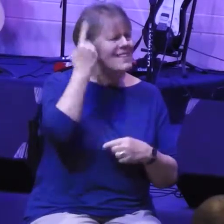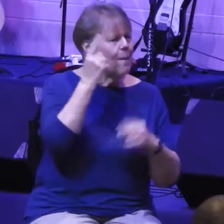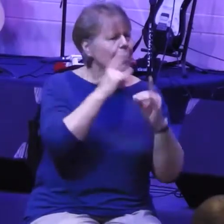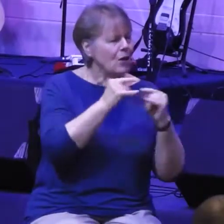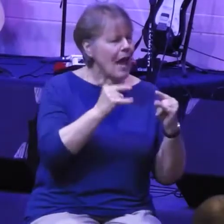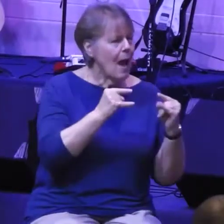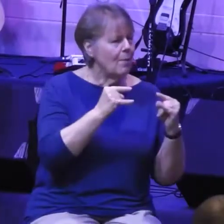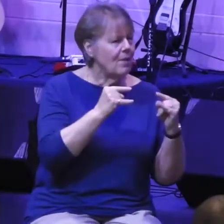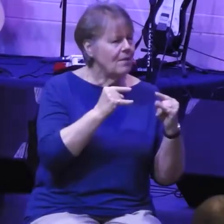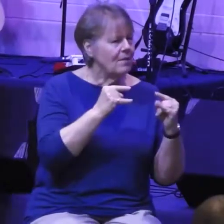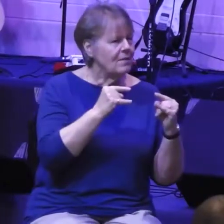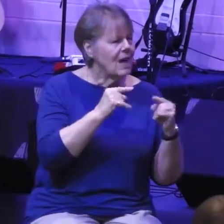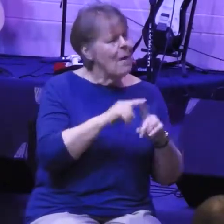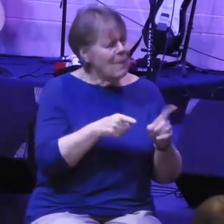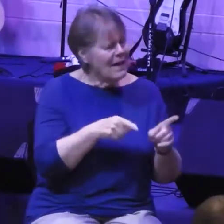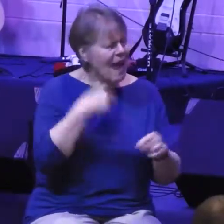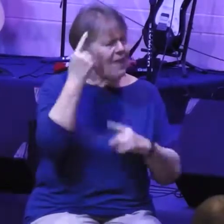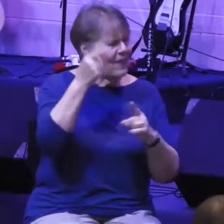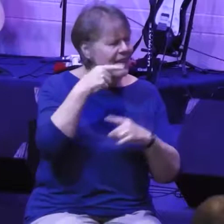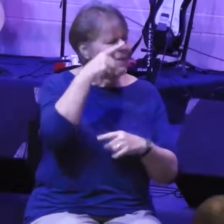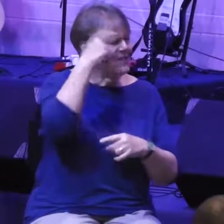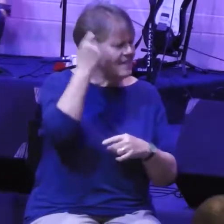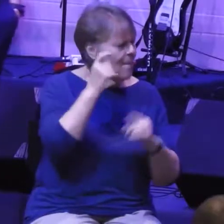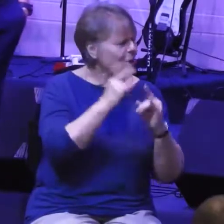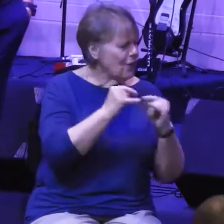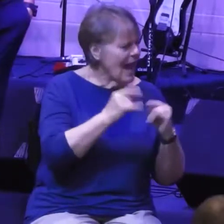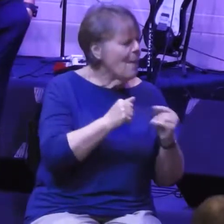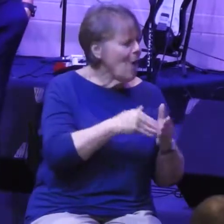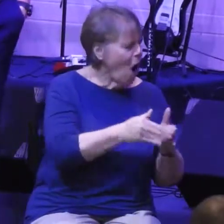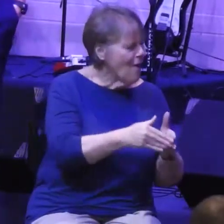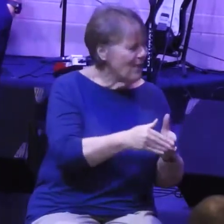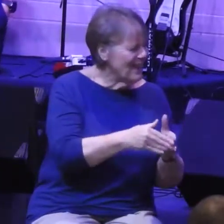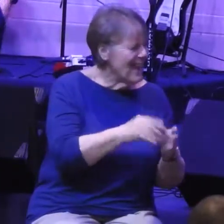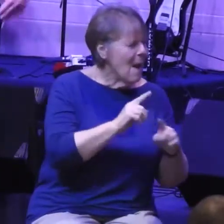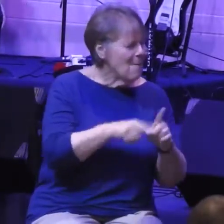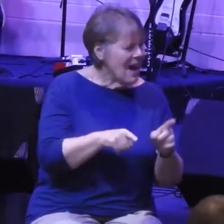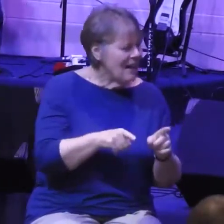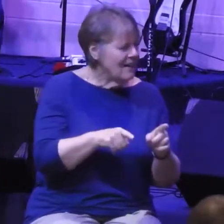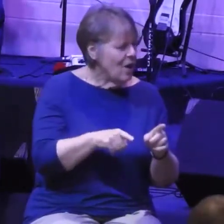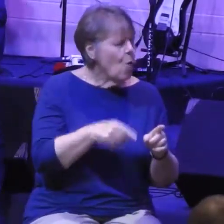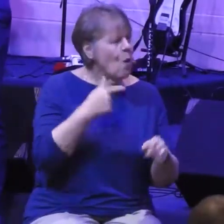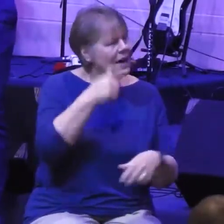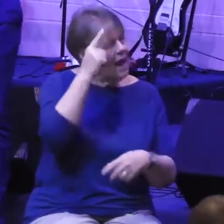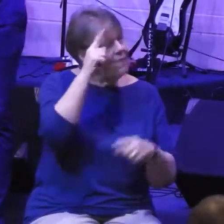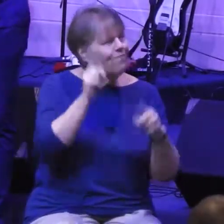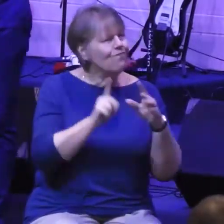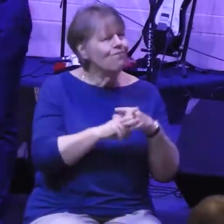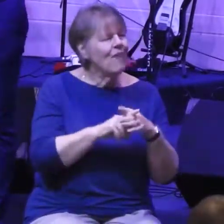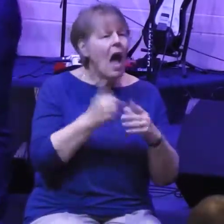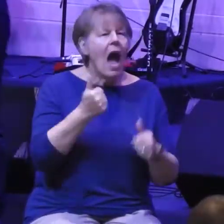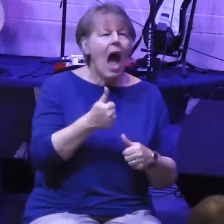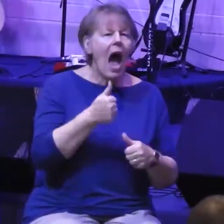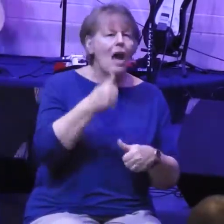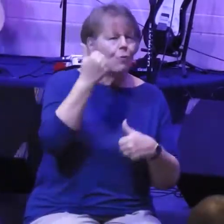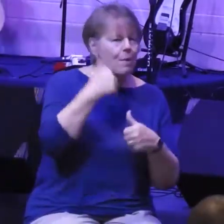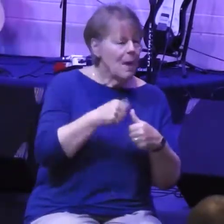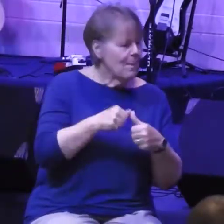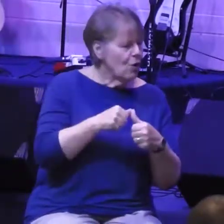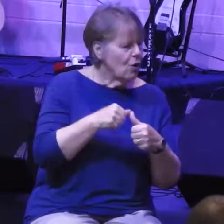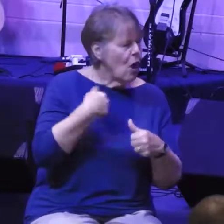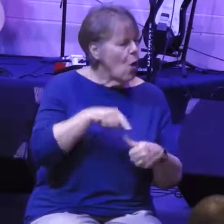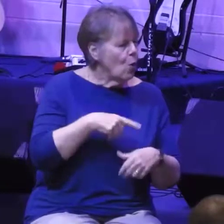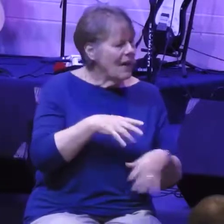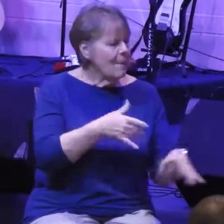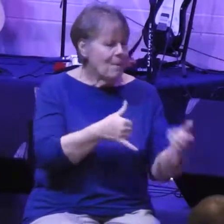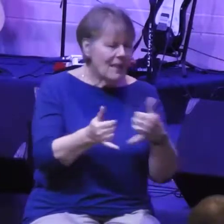of the time, so maybe that's not abnormal. But here's what came to my mind. I remember playing what we called wide area games. You guys have probably